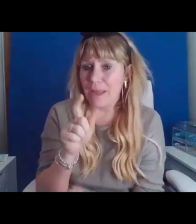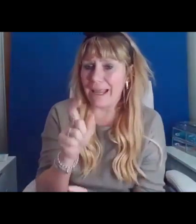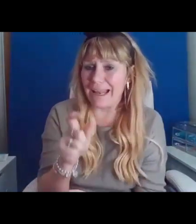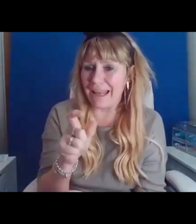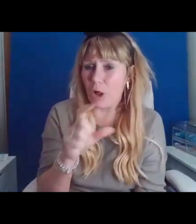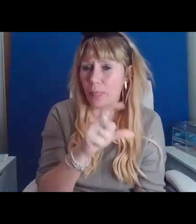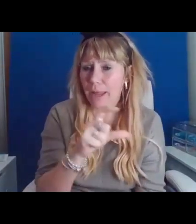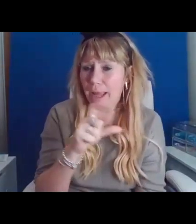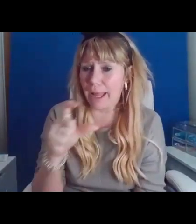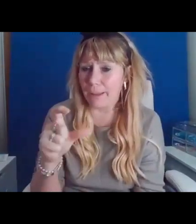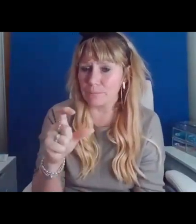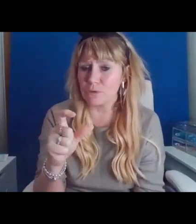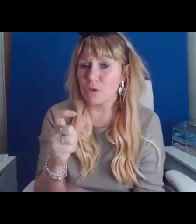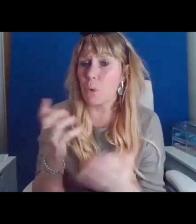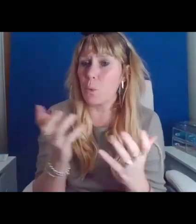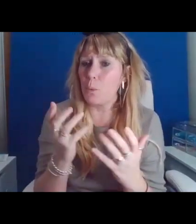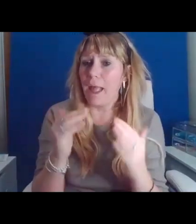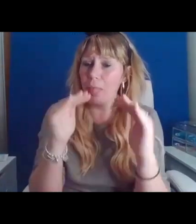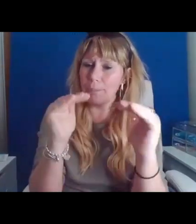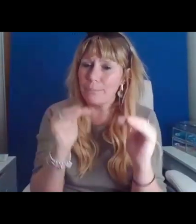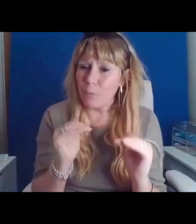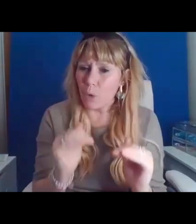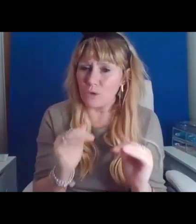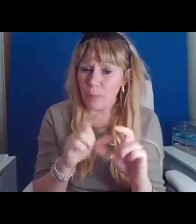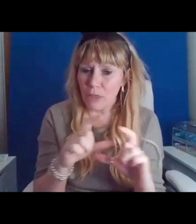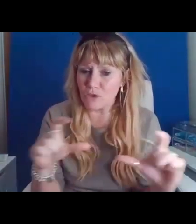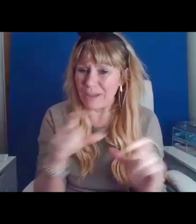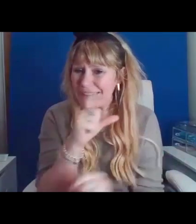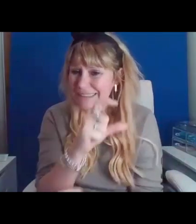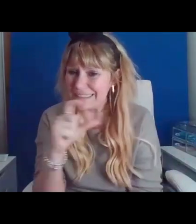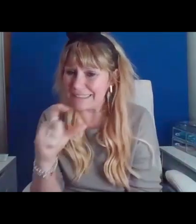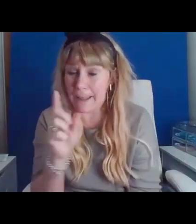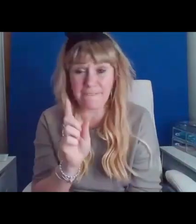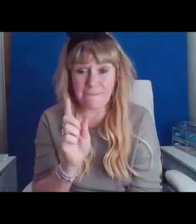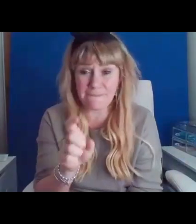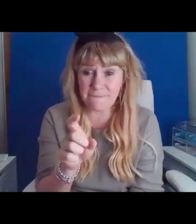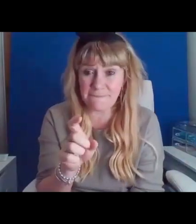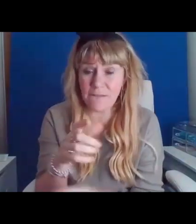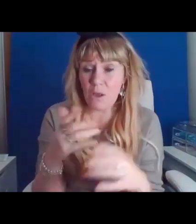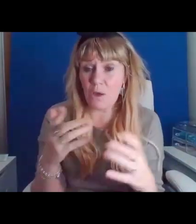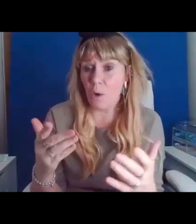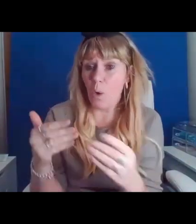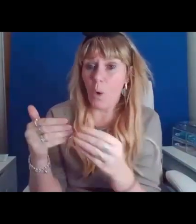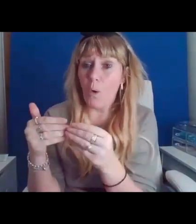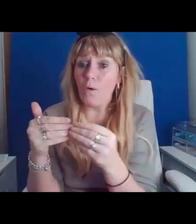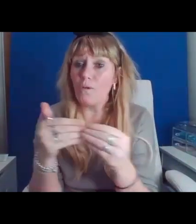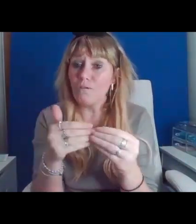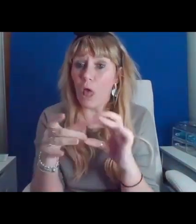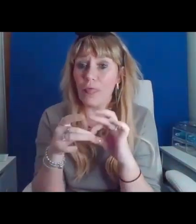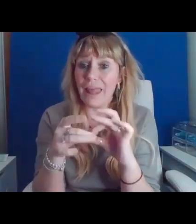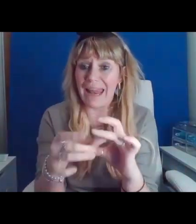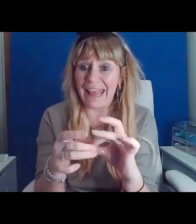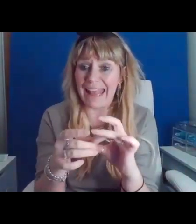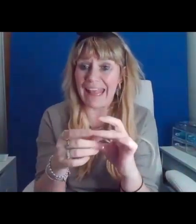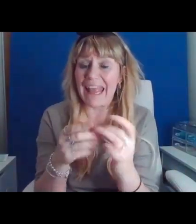usually found at the bottom of your screen or follow the link in the chat if you'd prefer to read the transcript.